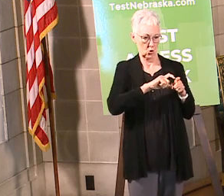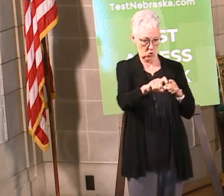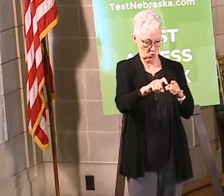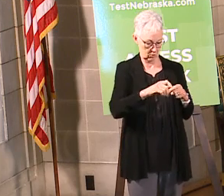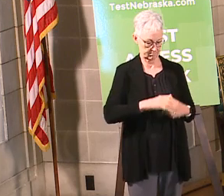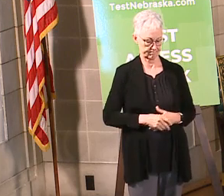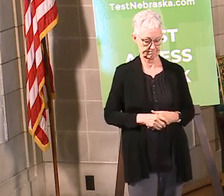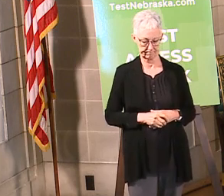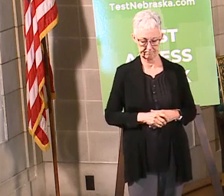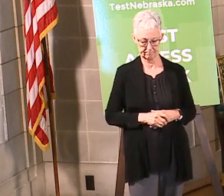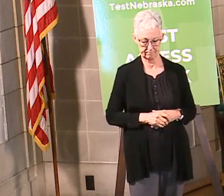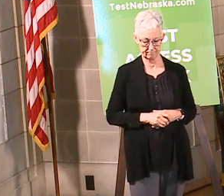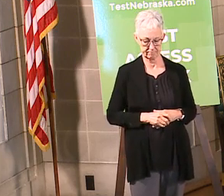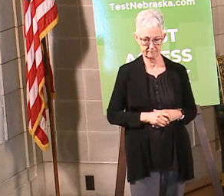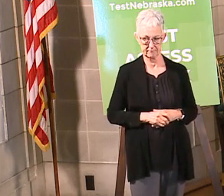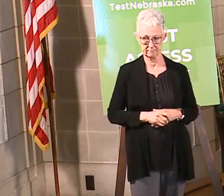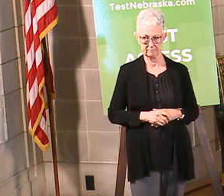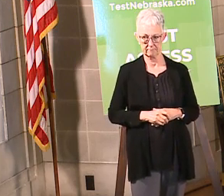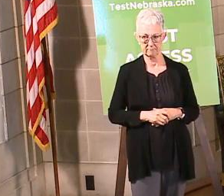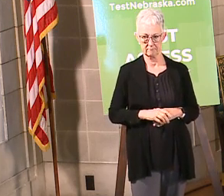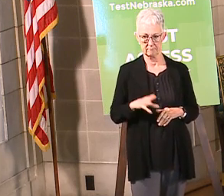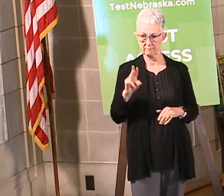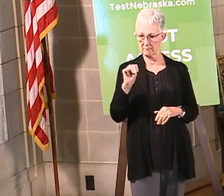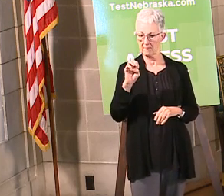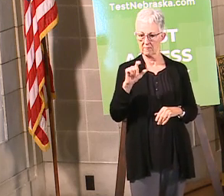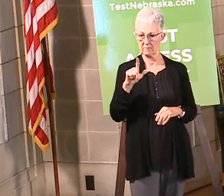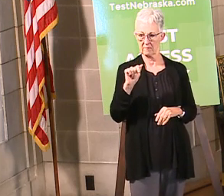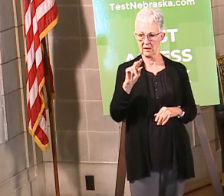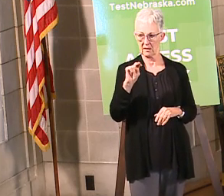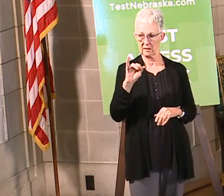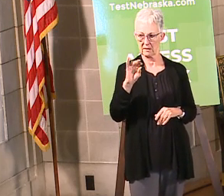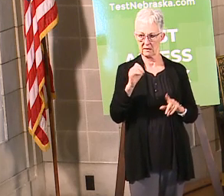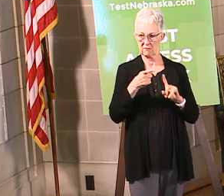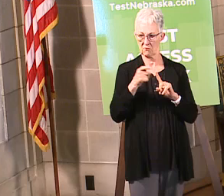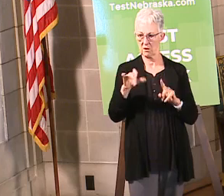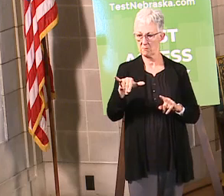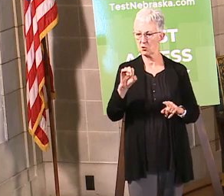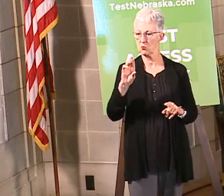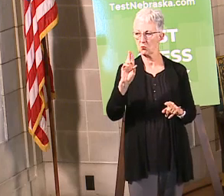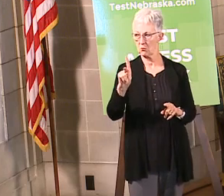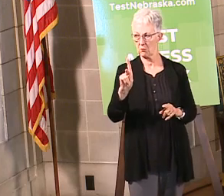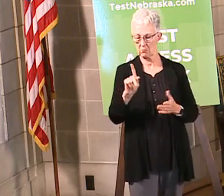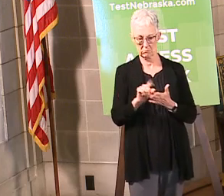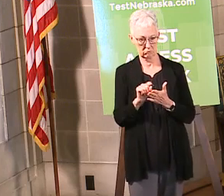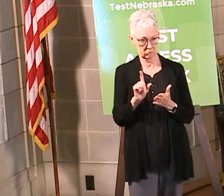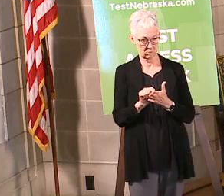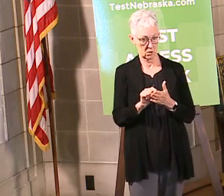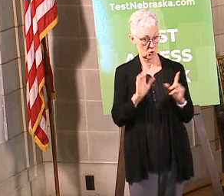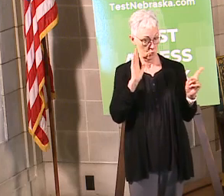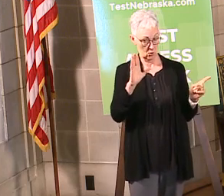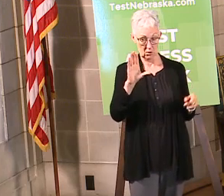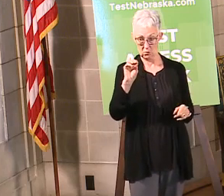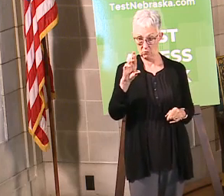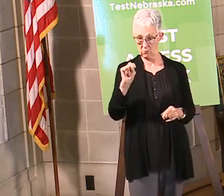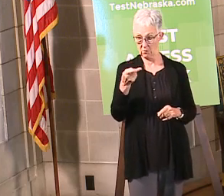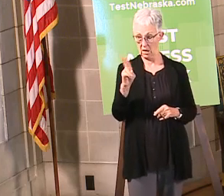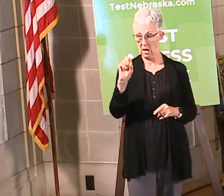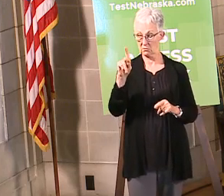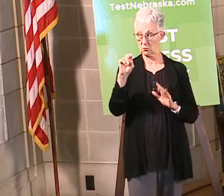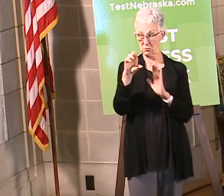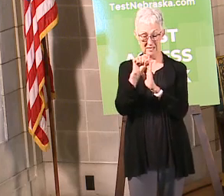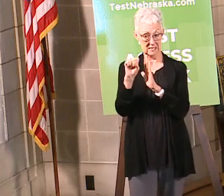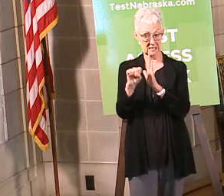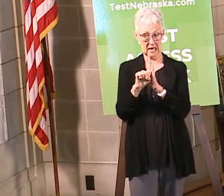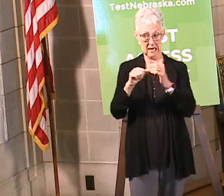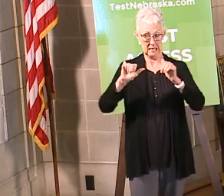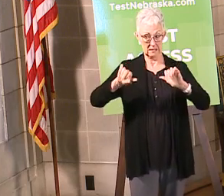Wilkinson from the York News Times, are there any projections about whether or not the Cornhusker State games were going to happen this year? And